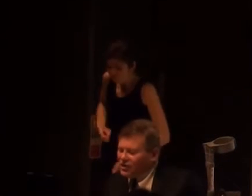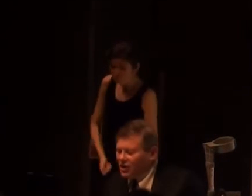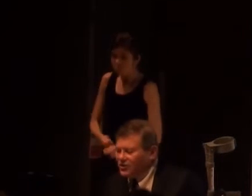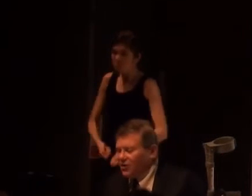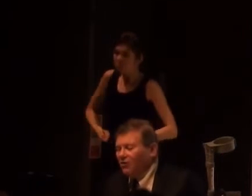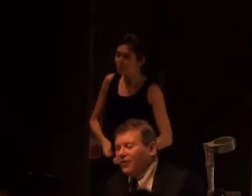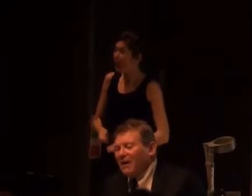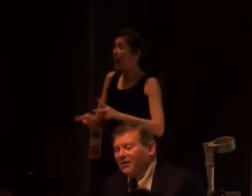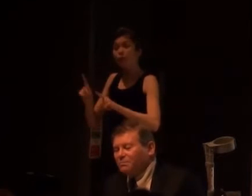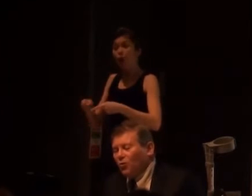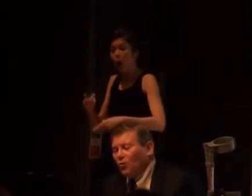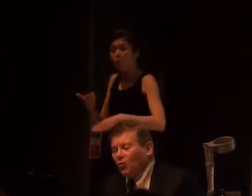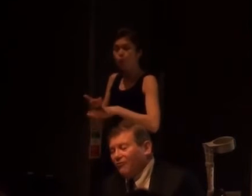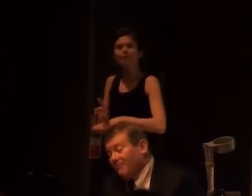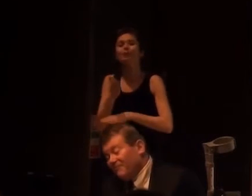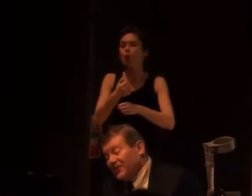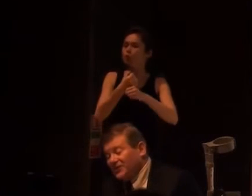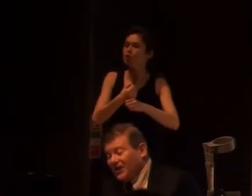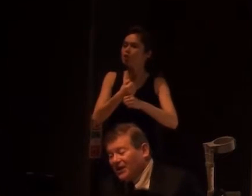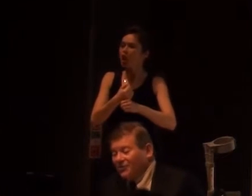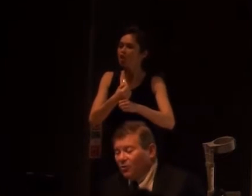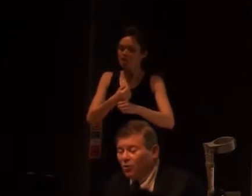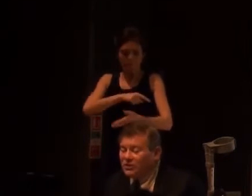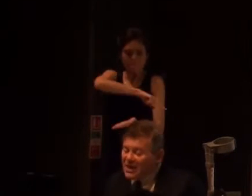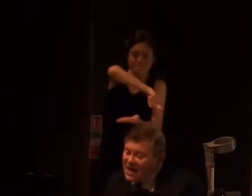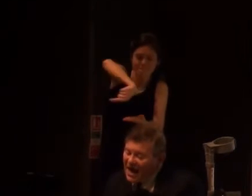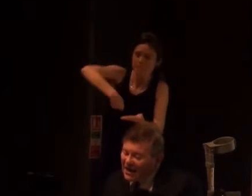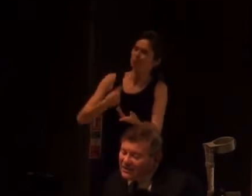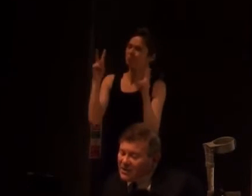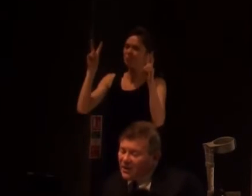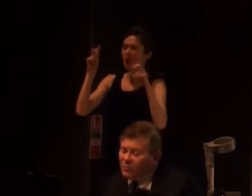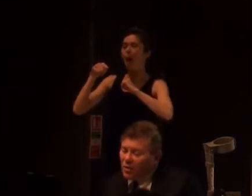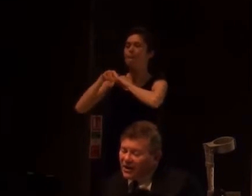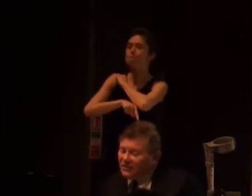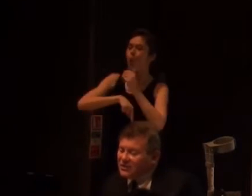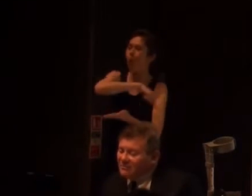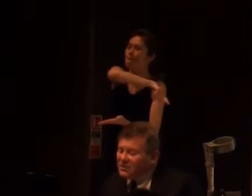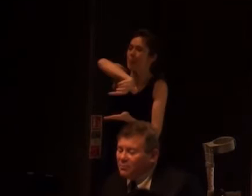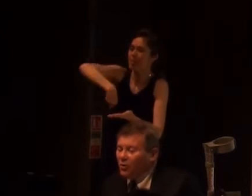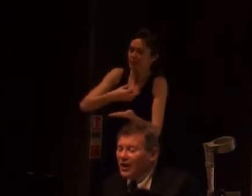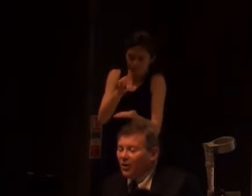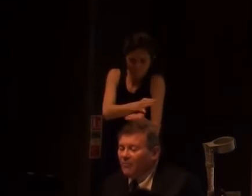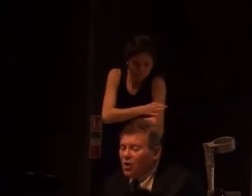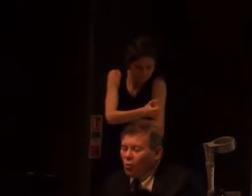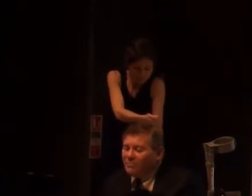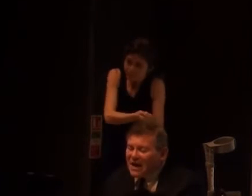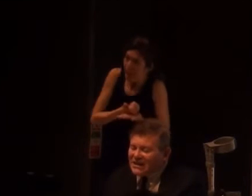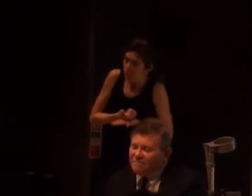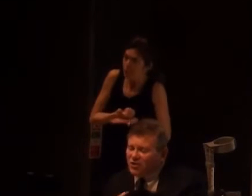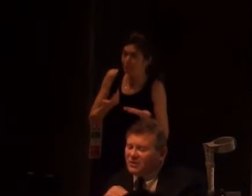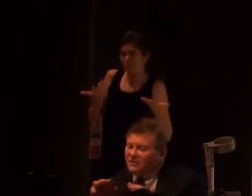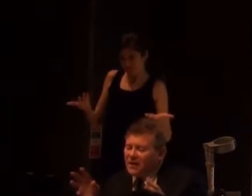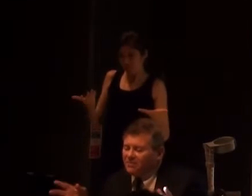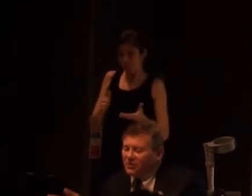a plate in the church for the parish poor law from 1600 onwards, and people were given some support and help. With